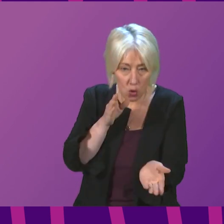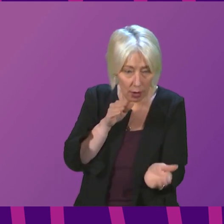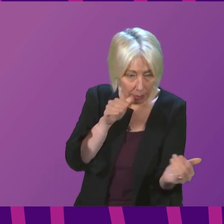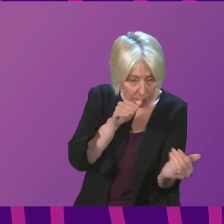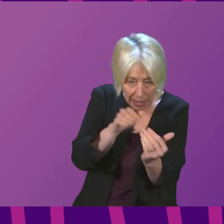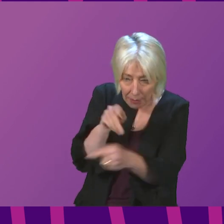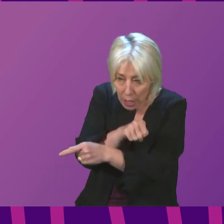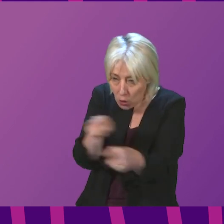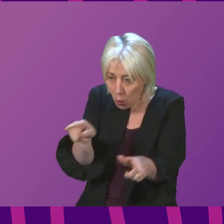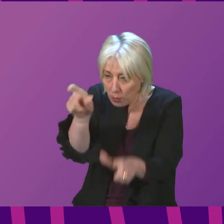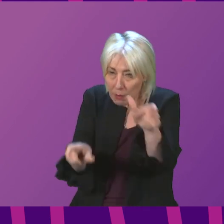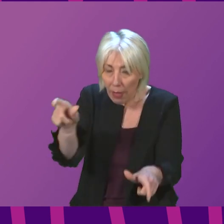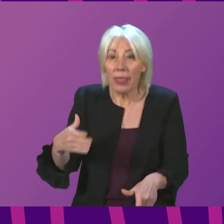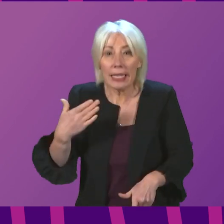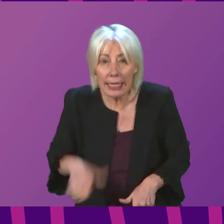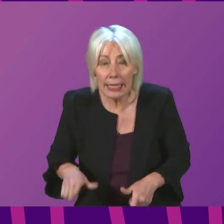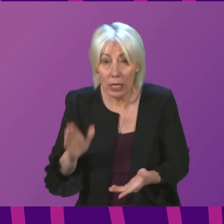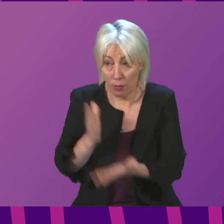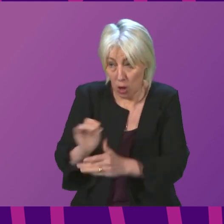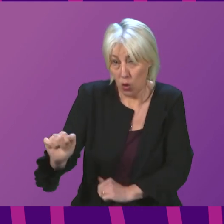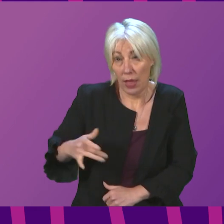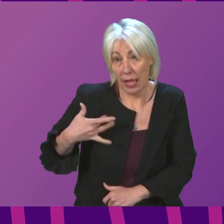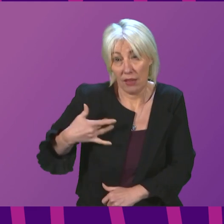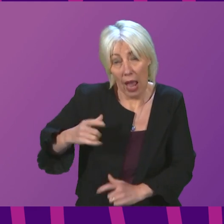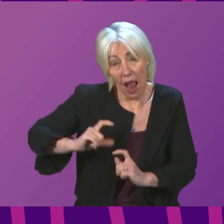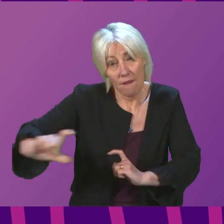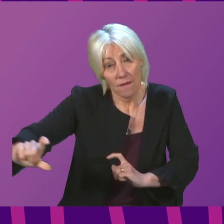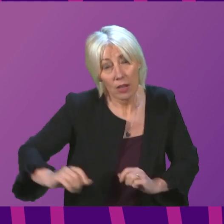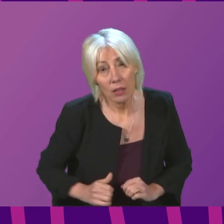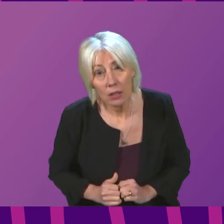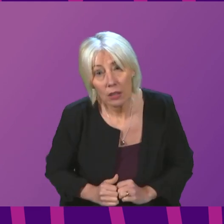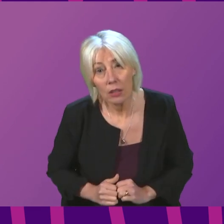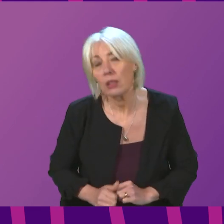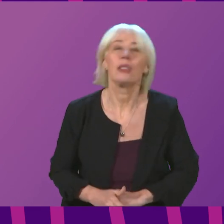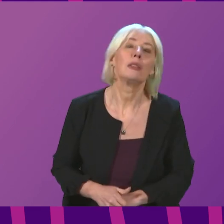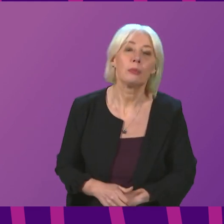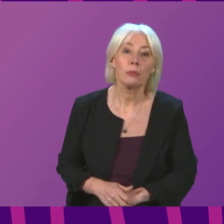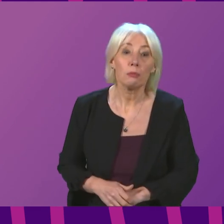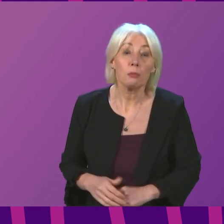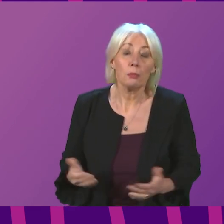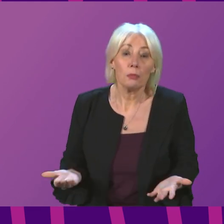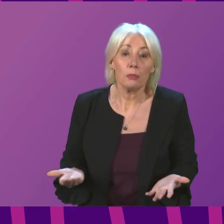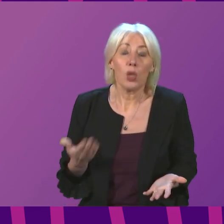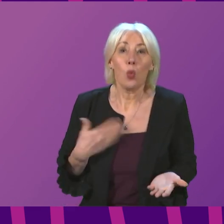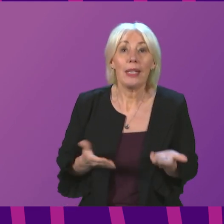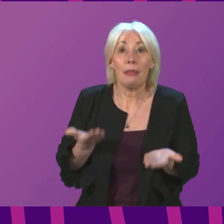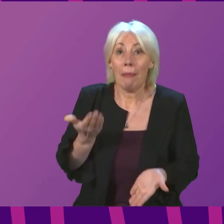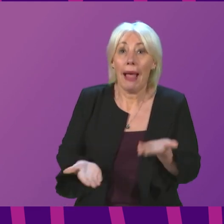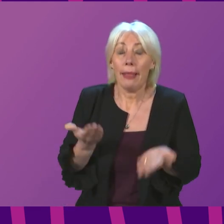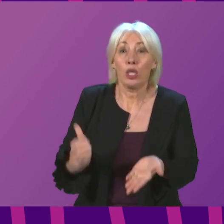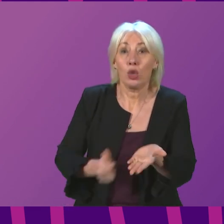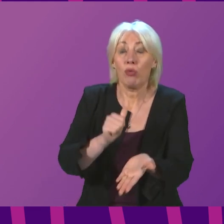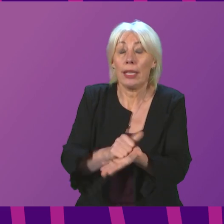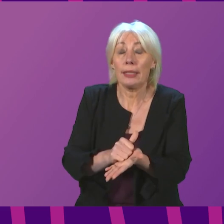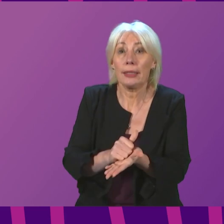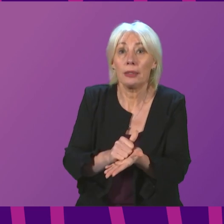to ensure survival of those businesses? The Prime Minister, I think we need to get the balance right. We seeking to